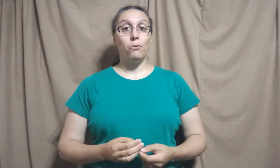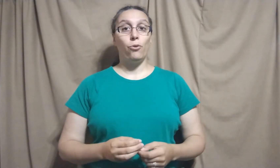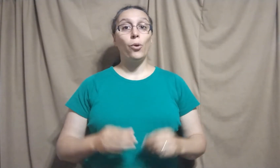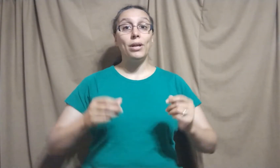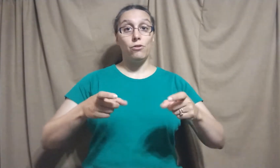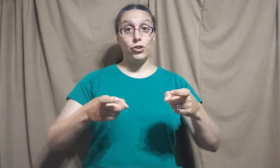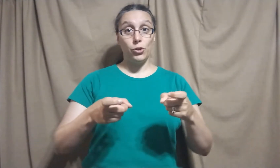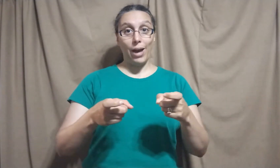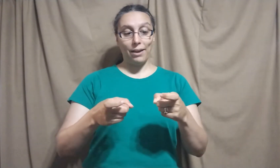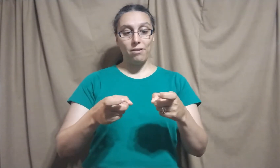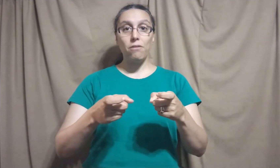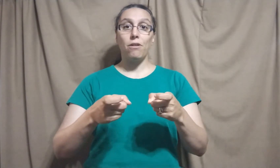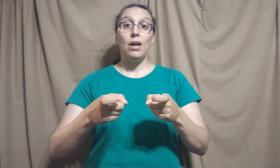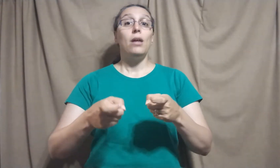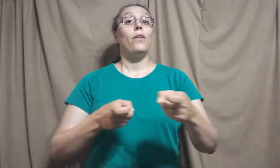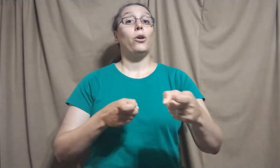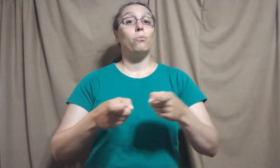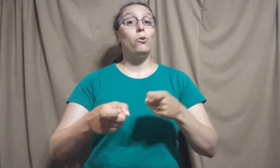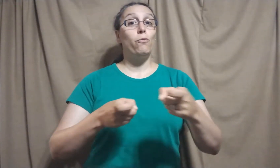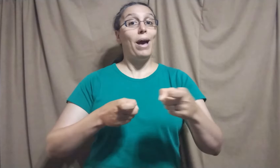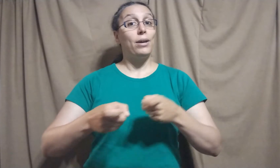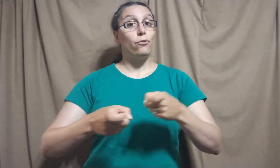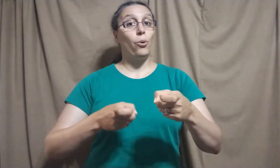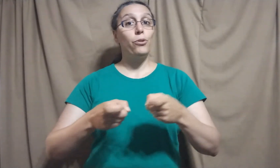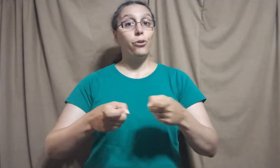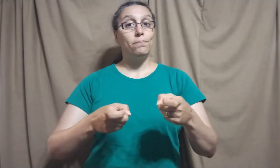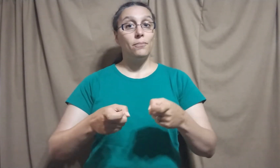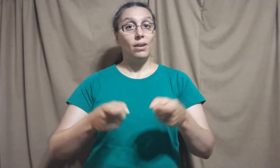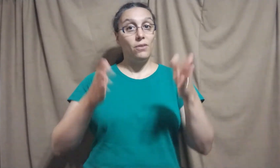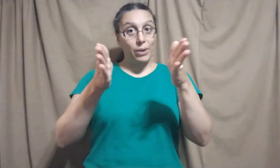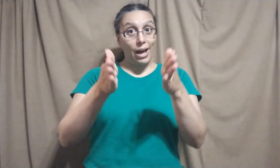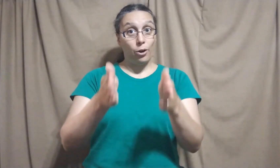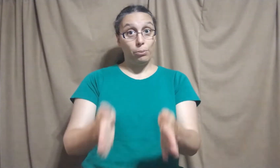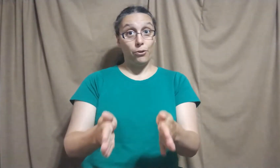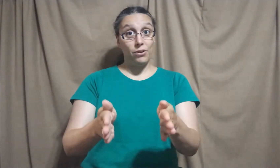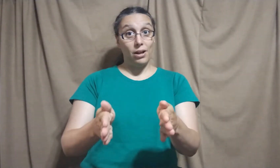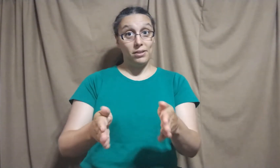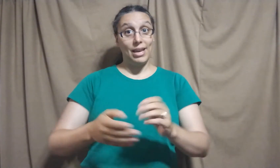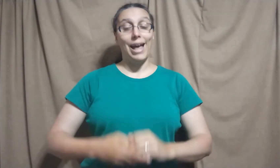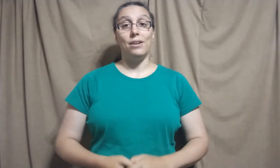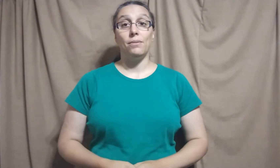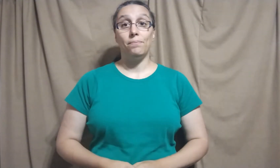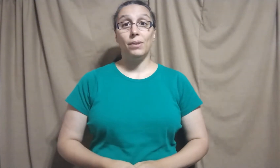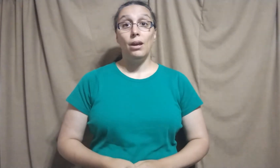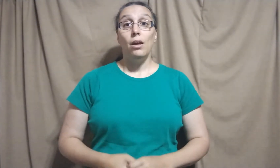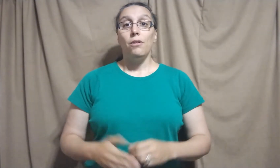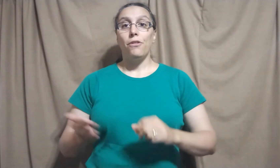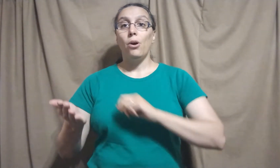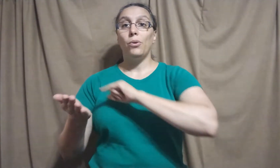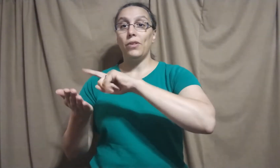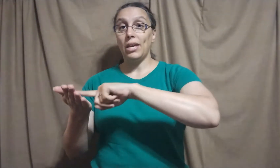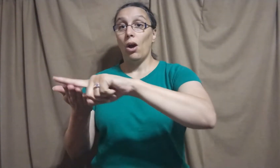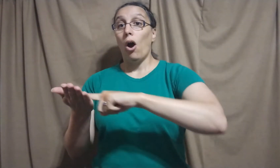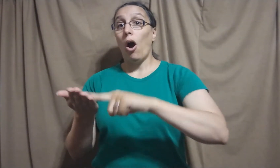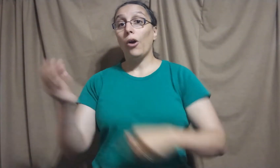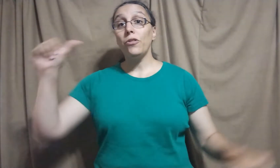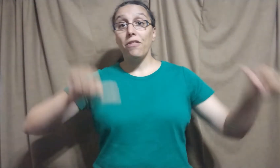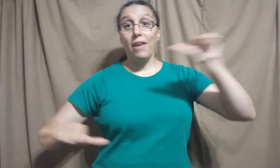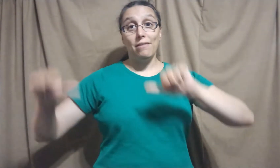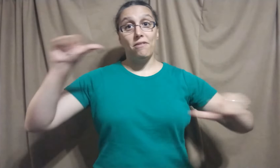before, is two X's that move back and forth. And then we add our person on to the end. So the Arts and